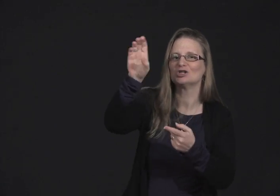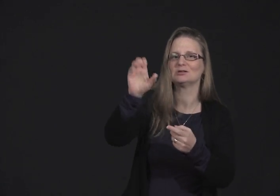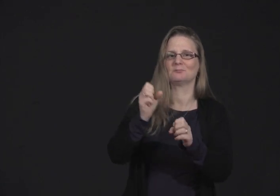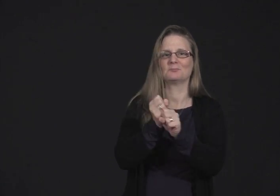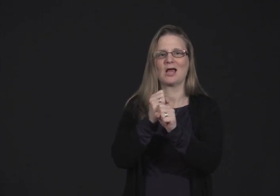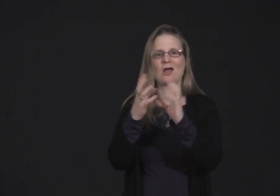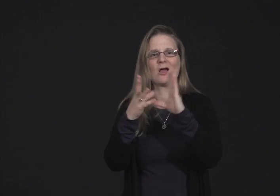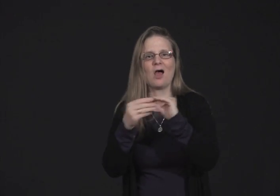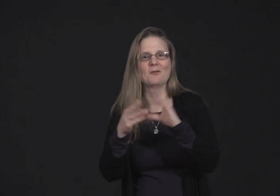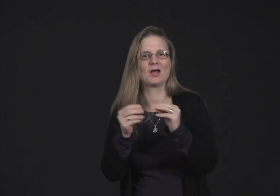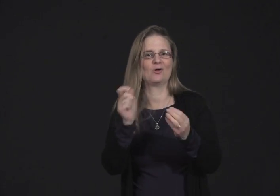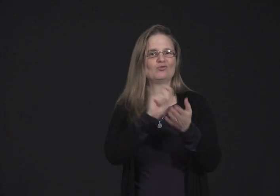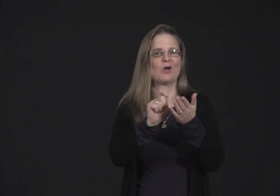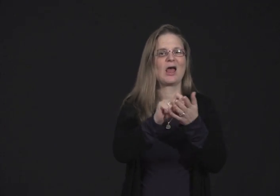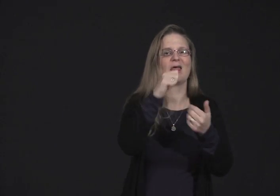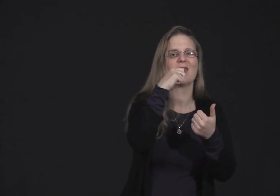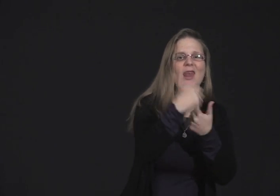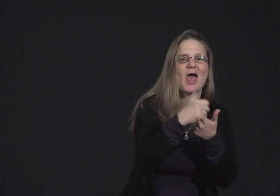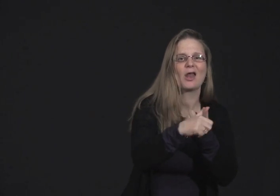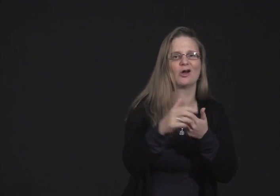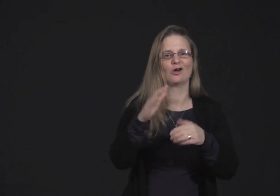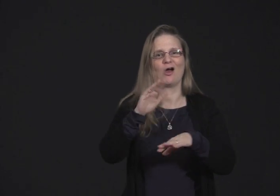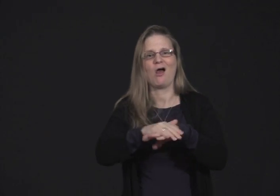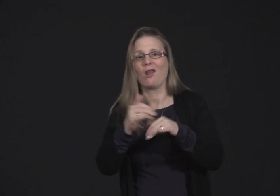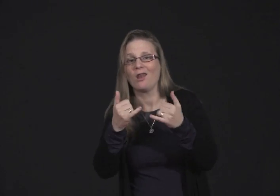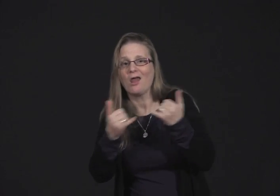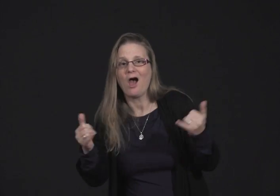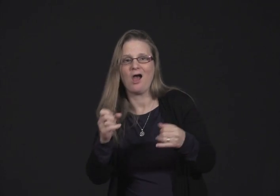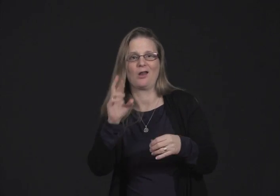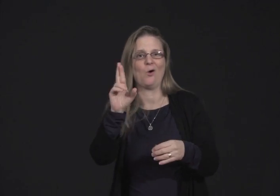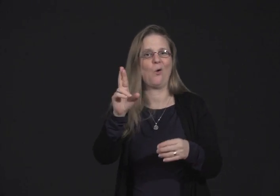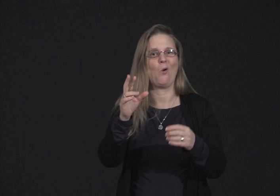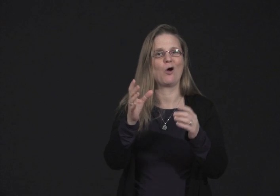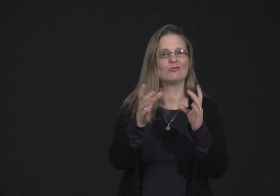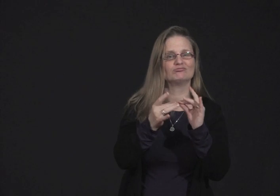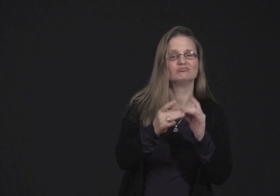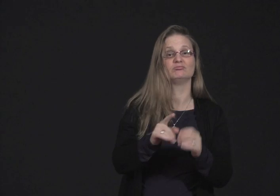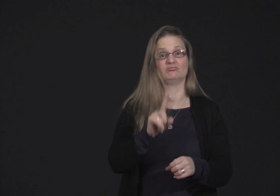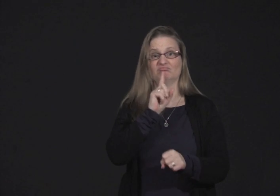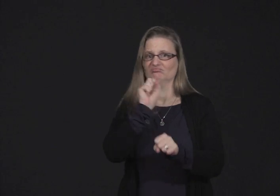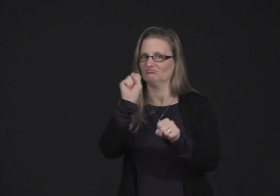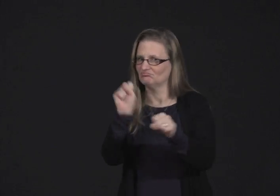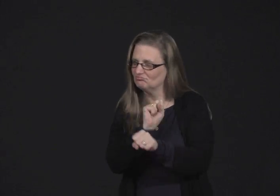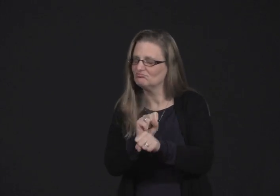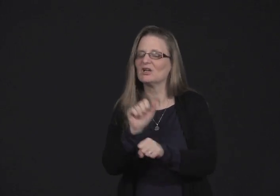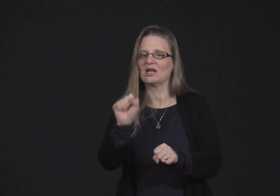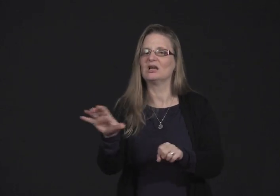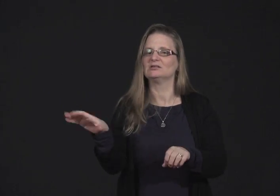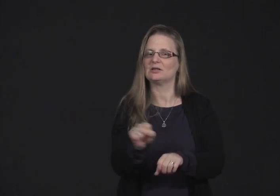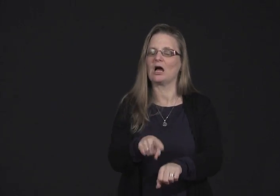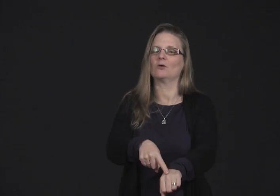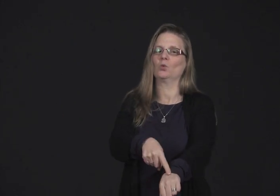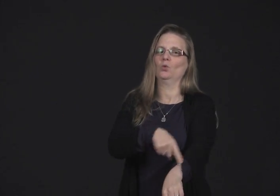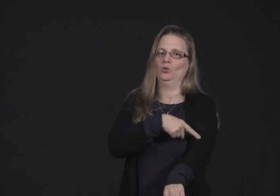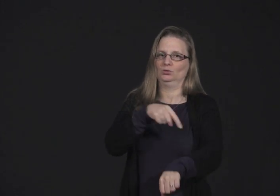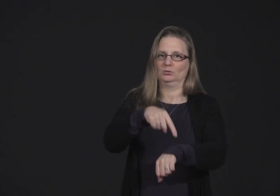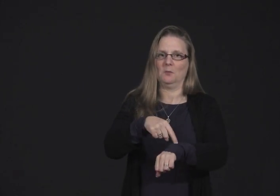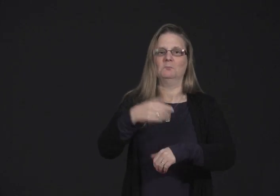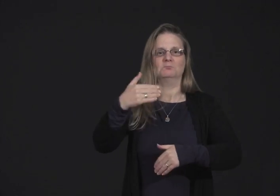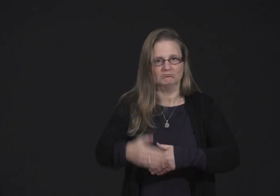submissions or comments or letters, whether it's online, the CRTC takes a long time